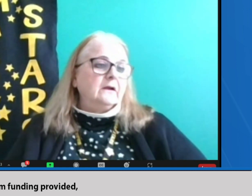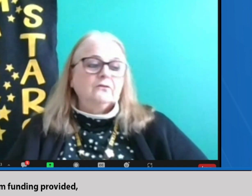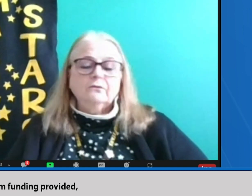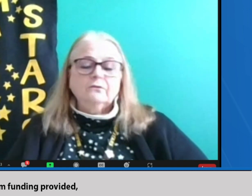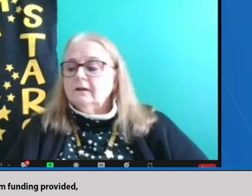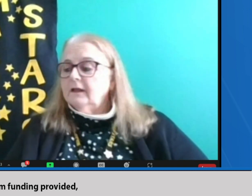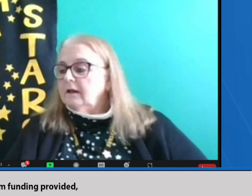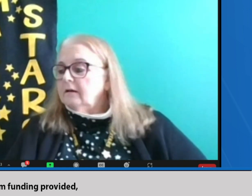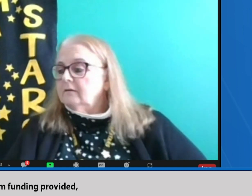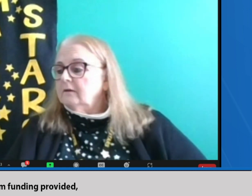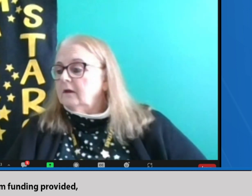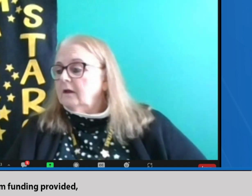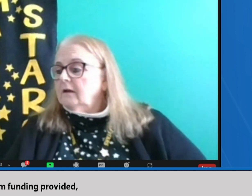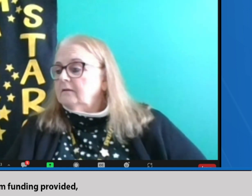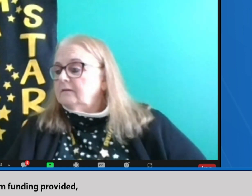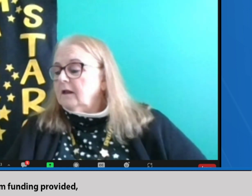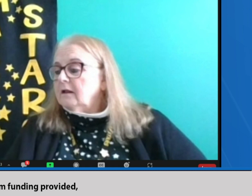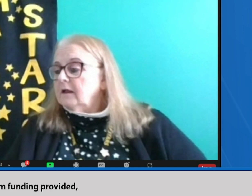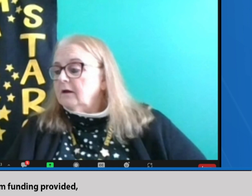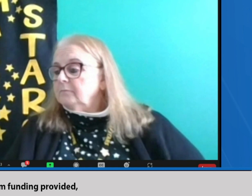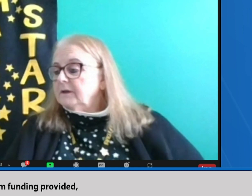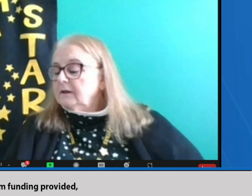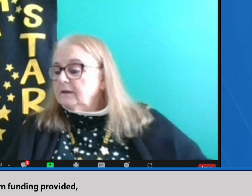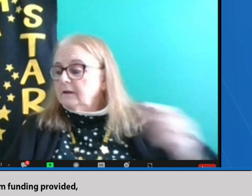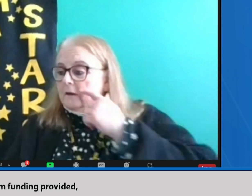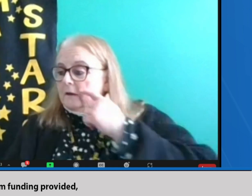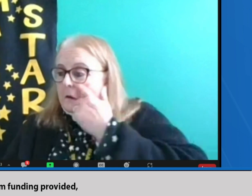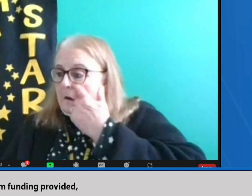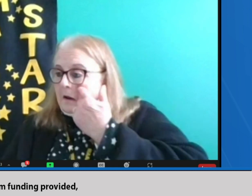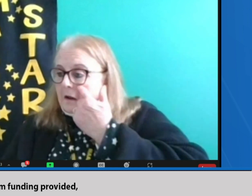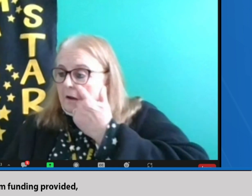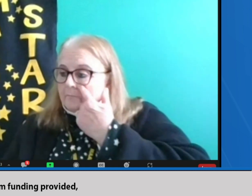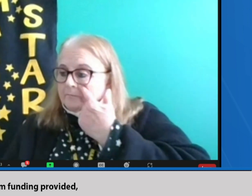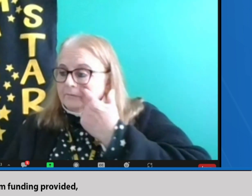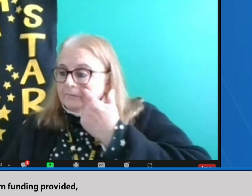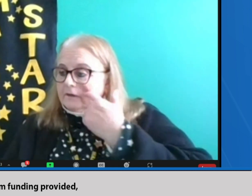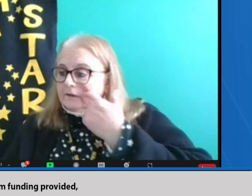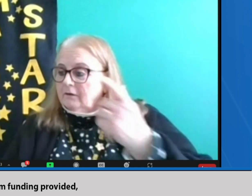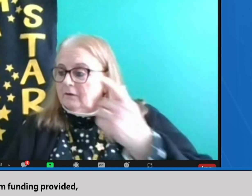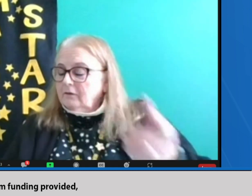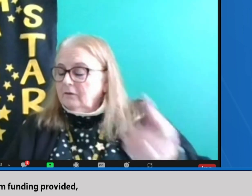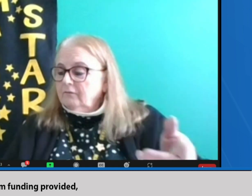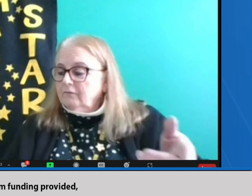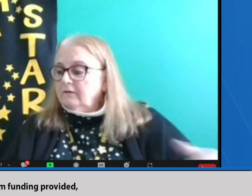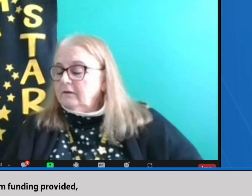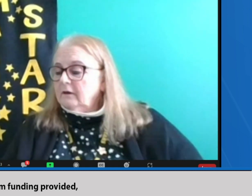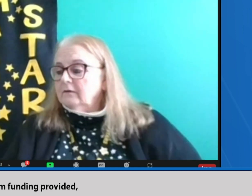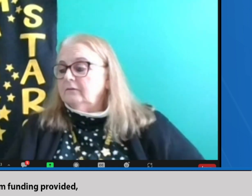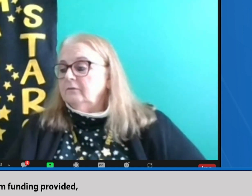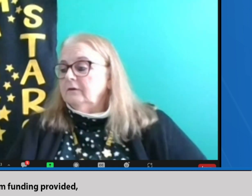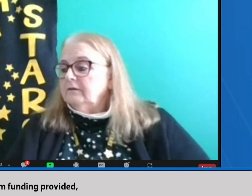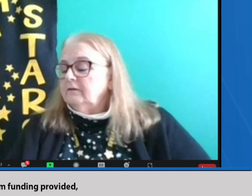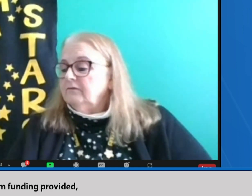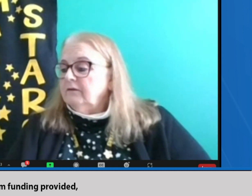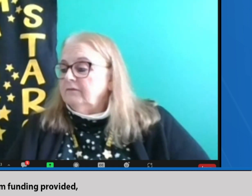Detroit Lakes, St. Cloud, McKinley, you've had a student testify from